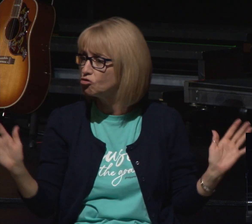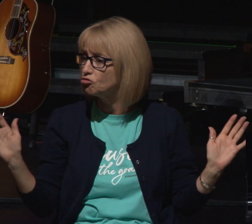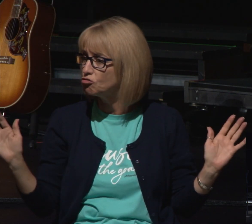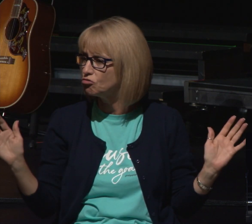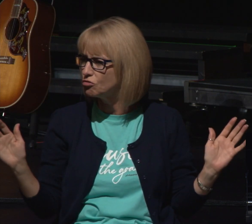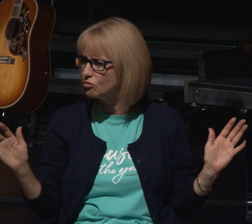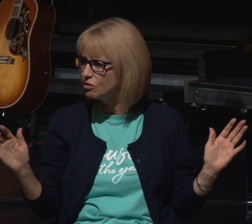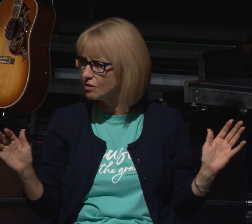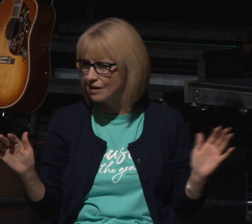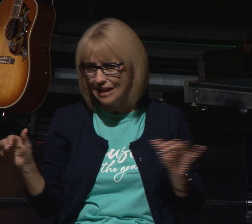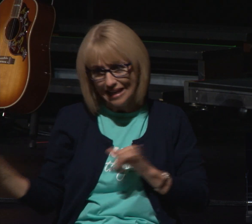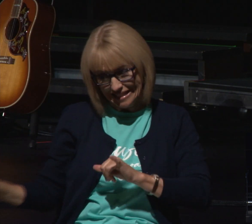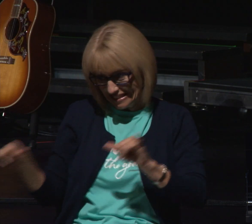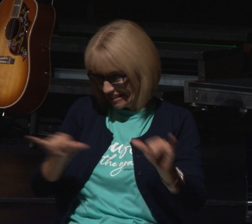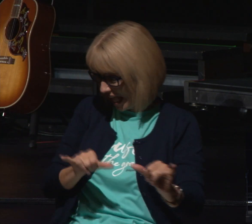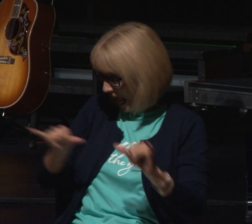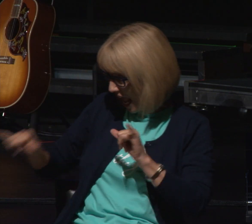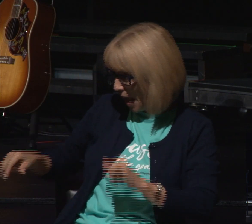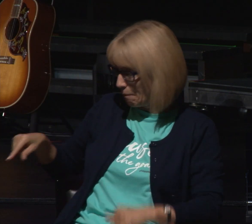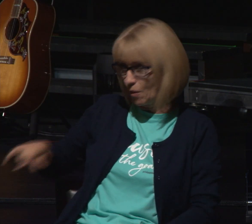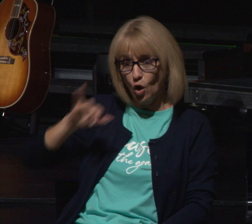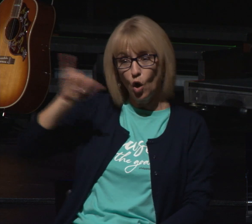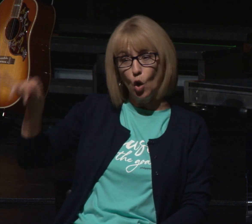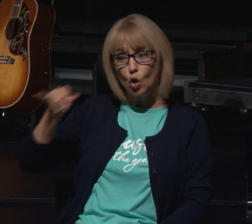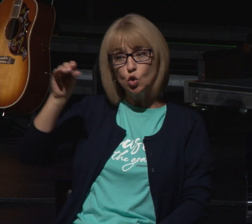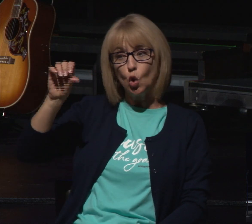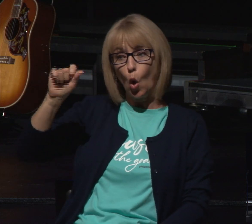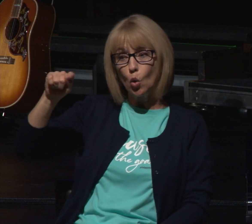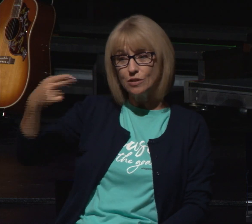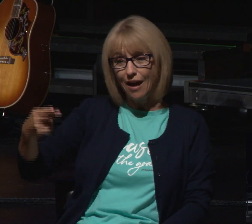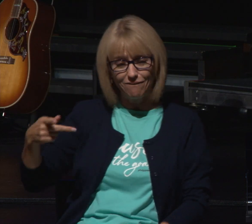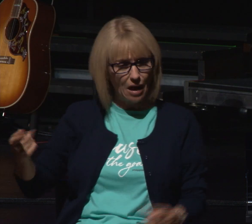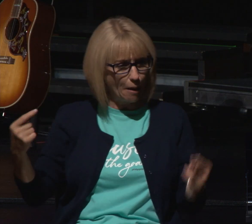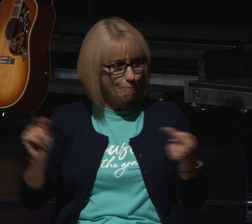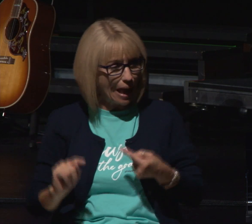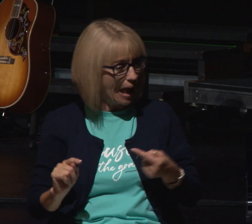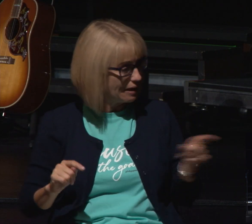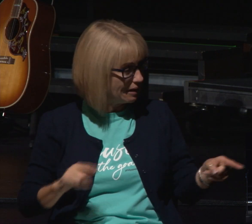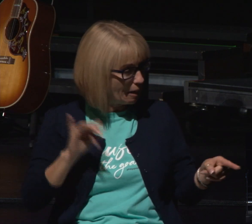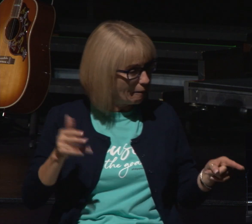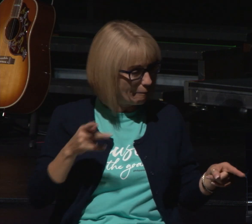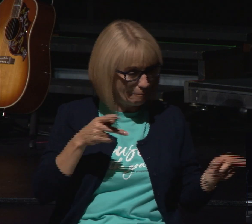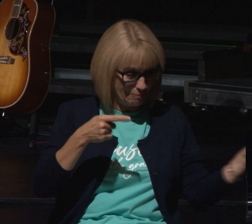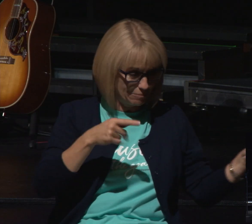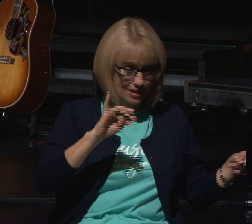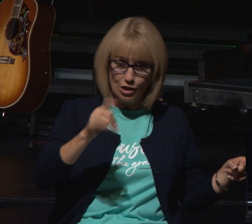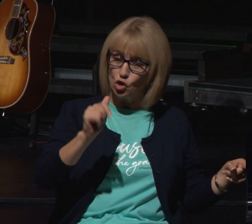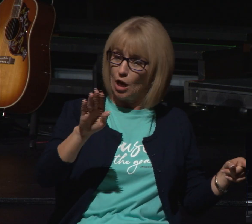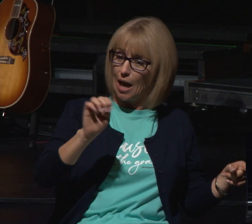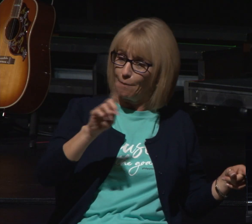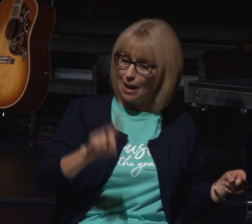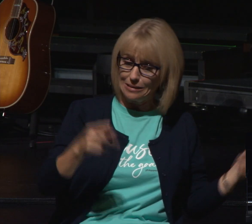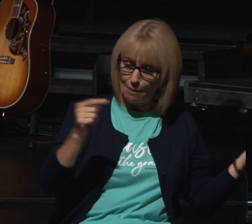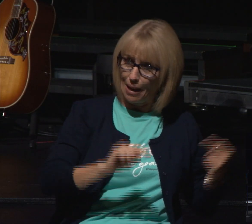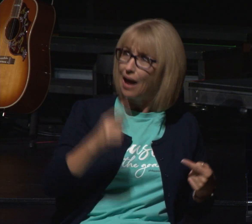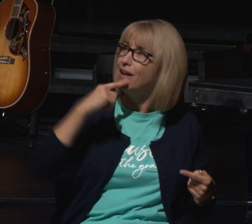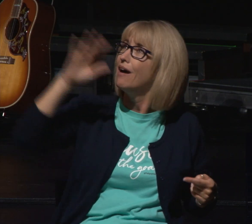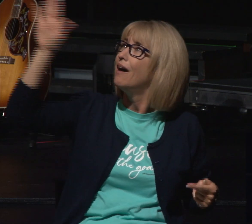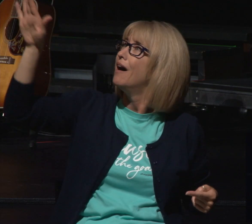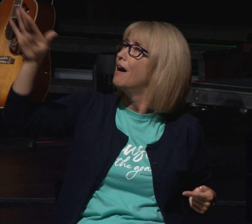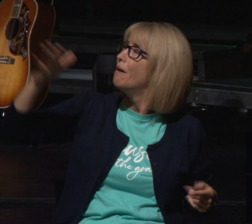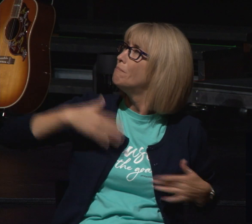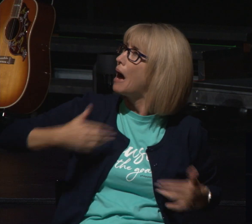knocked down kind of like Joseph and he goes before God he believes in prayer believes that God's all-powerful he says God would you work in my life